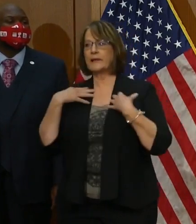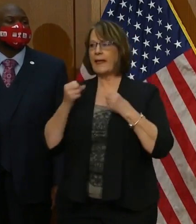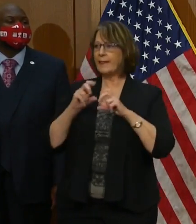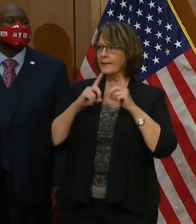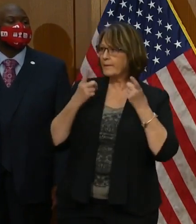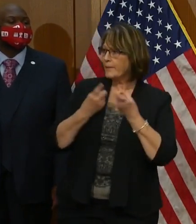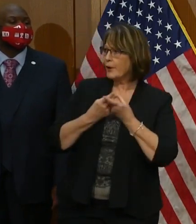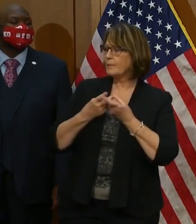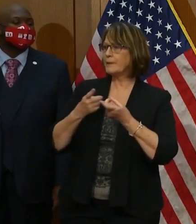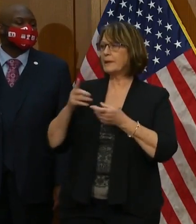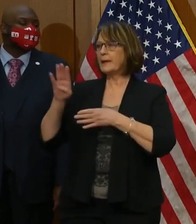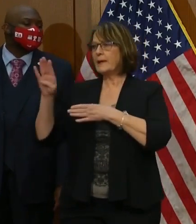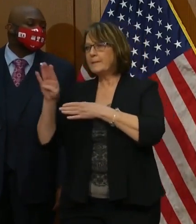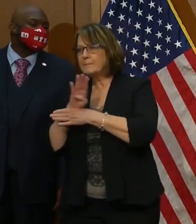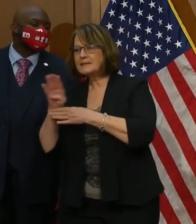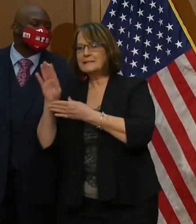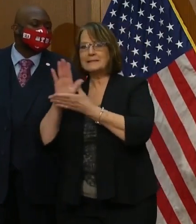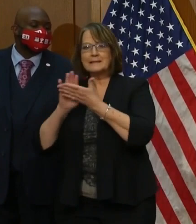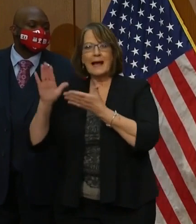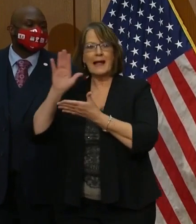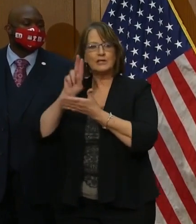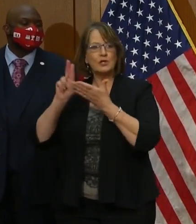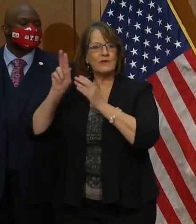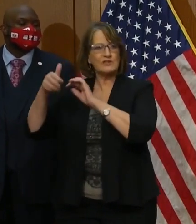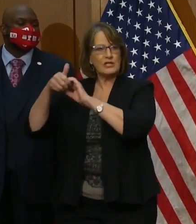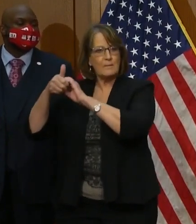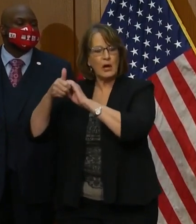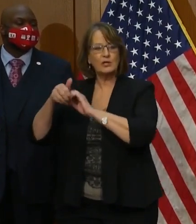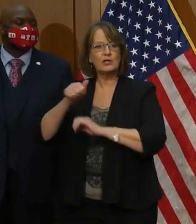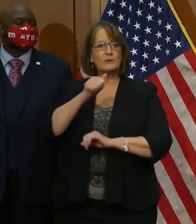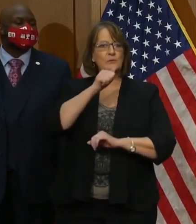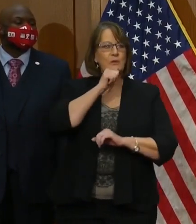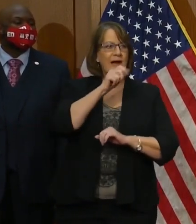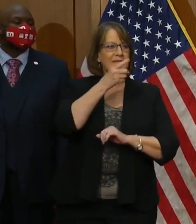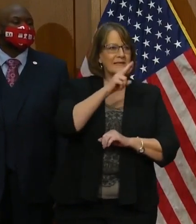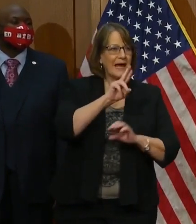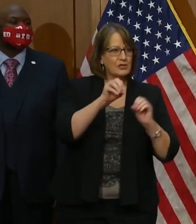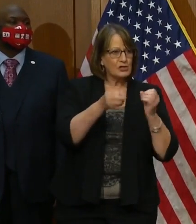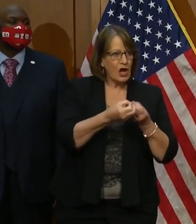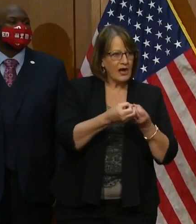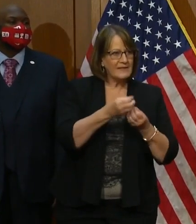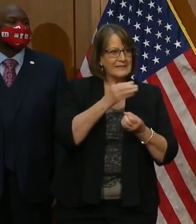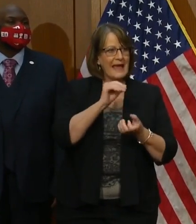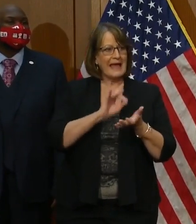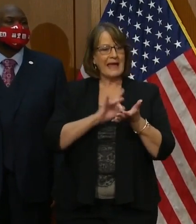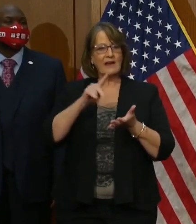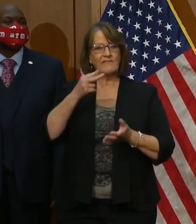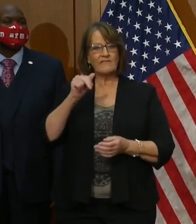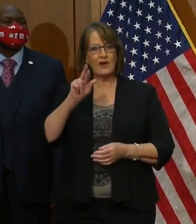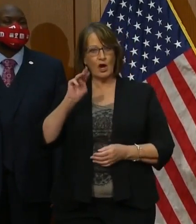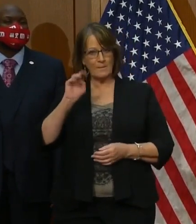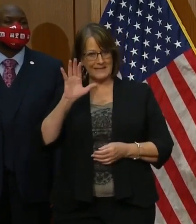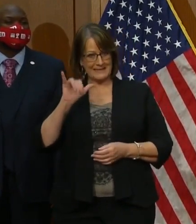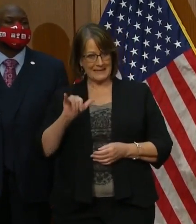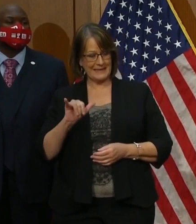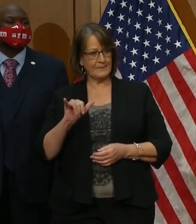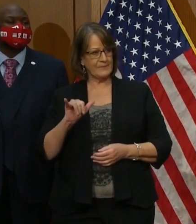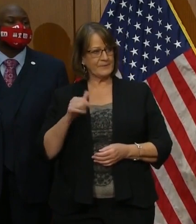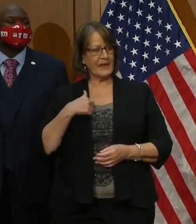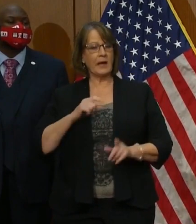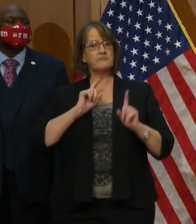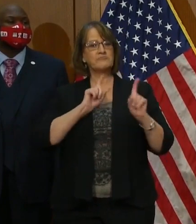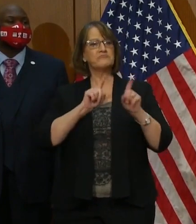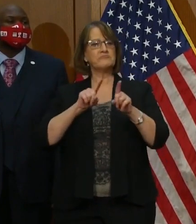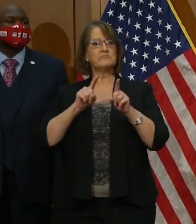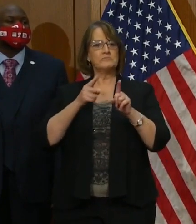in businesses, colleges and universities, and private doctor's offices and pharmacies. I've been to a